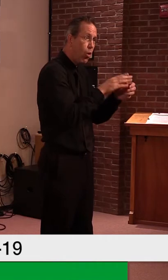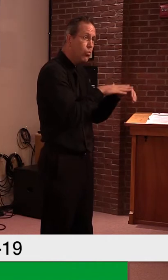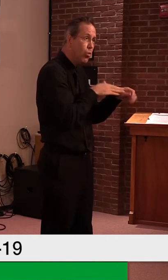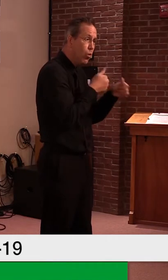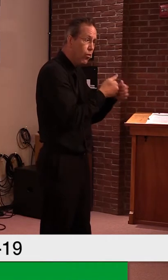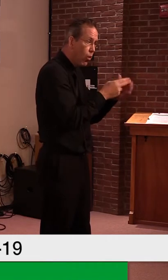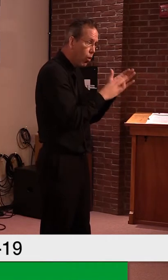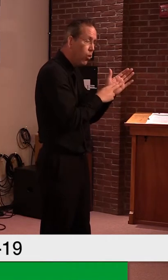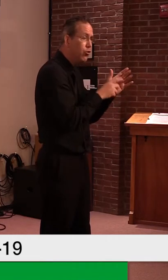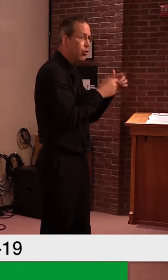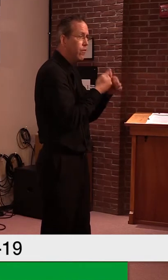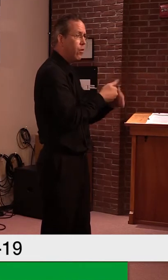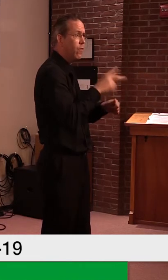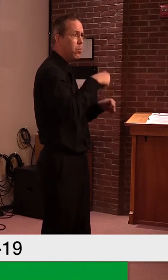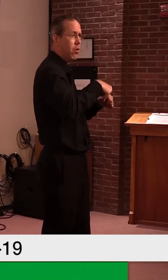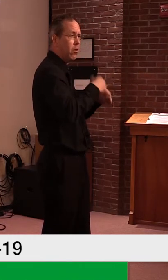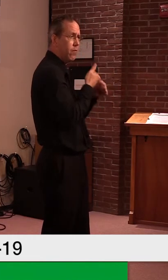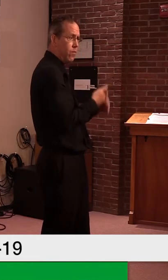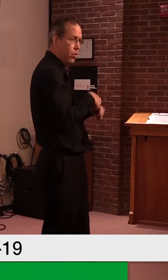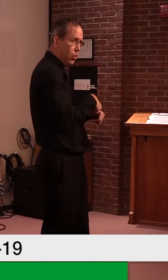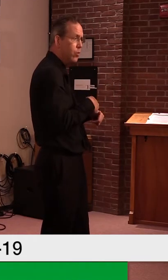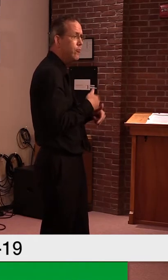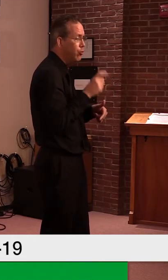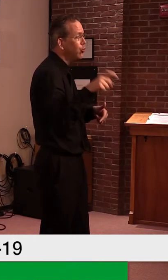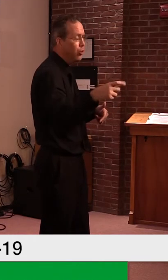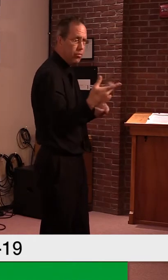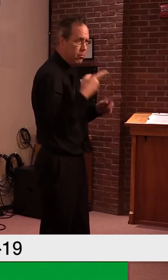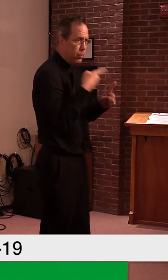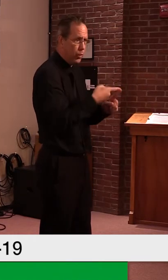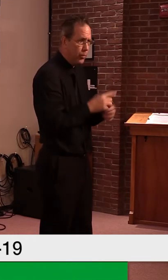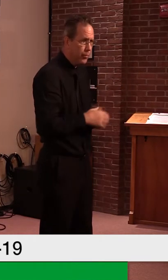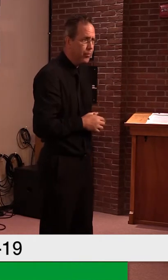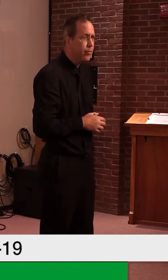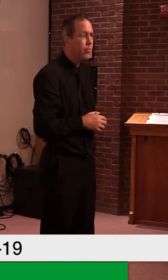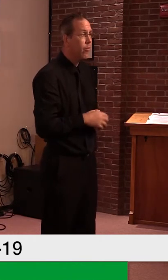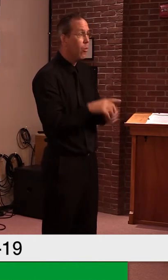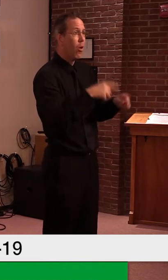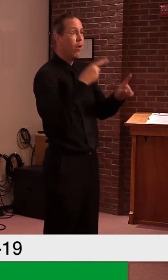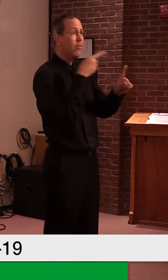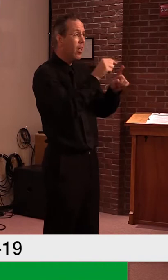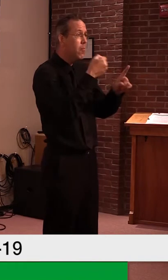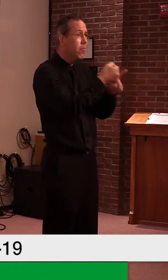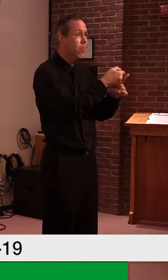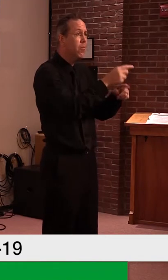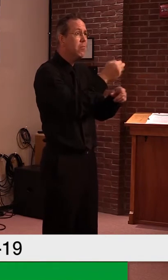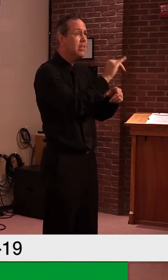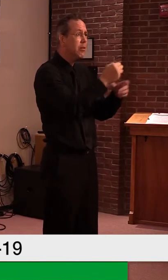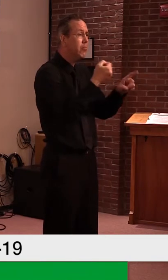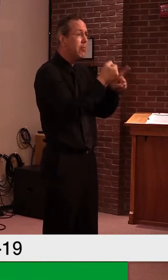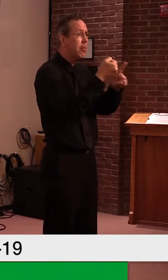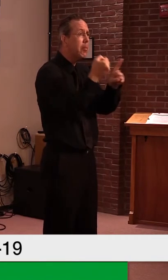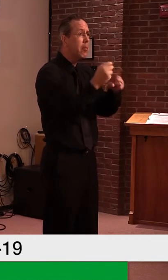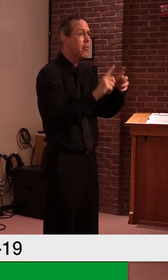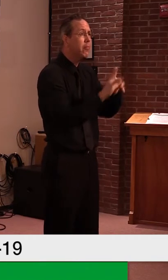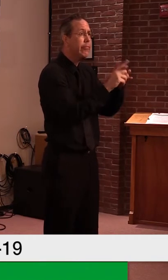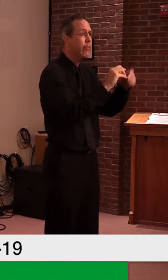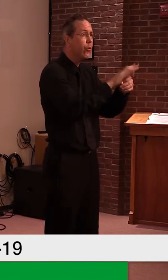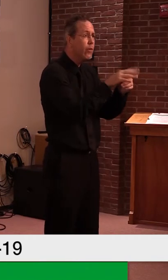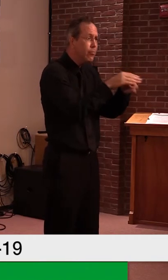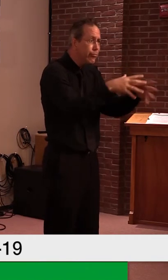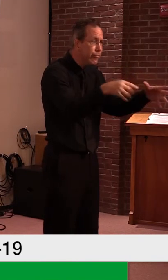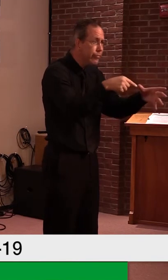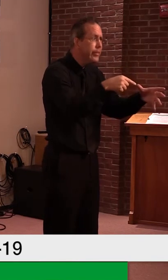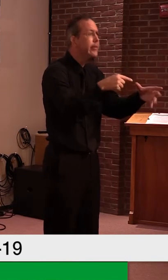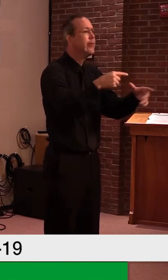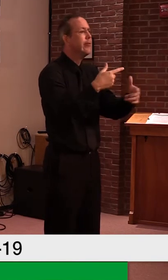especially as the spread of the virus in Mississippi started to accelerate, we needed to do a better job to stay on top of